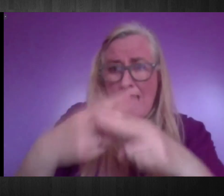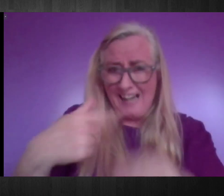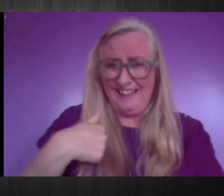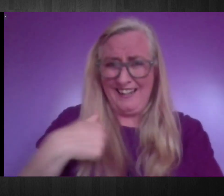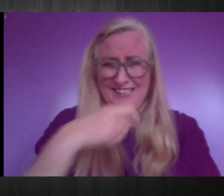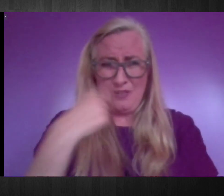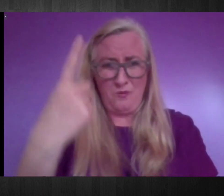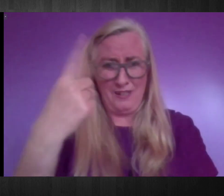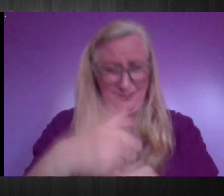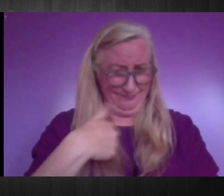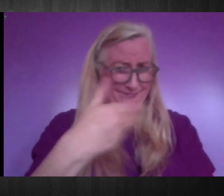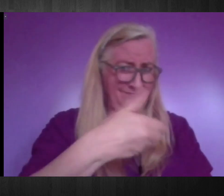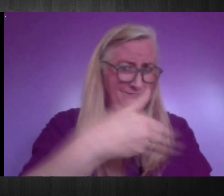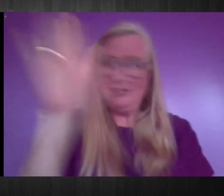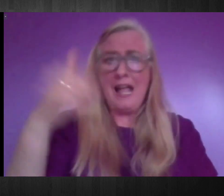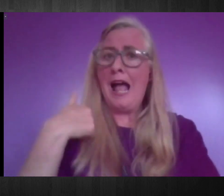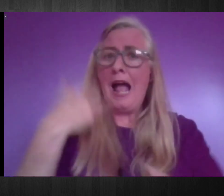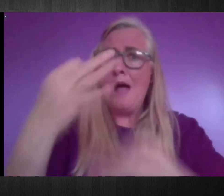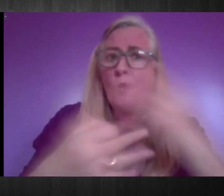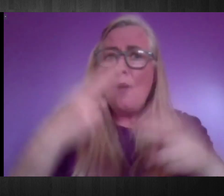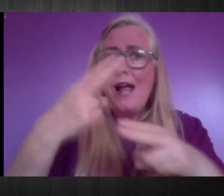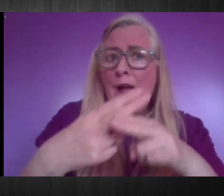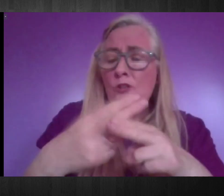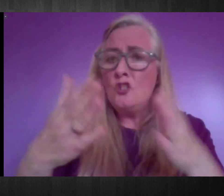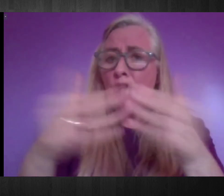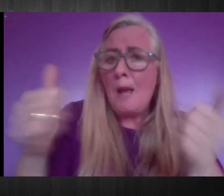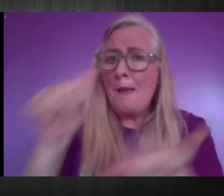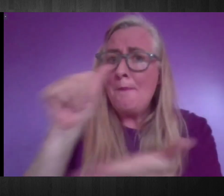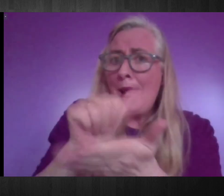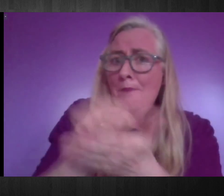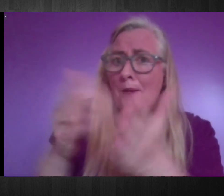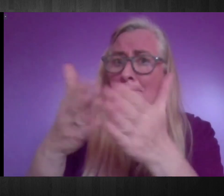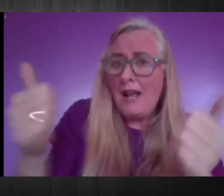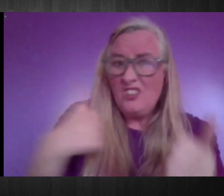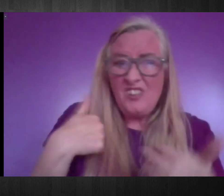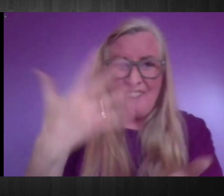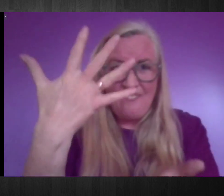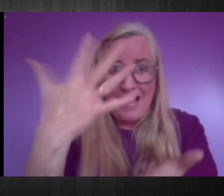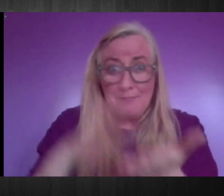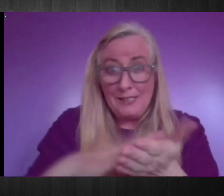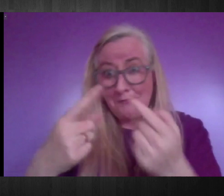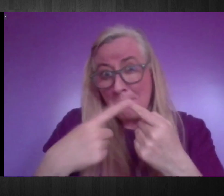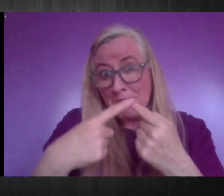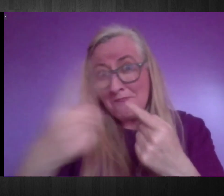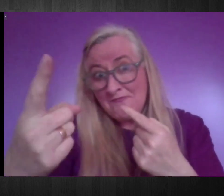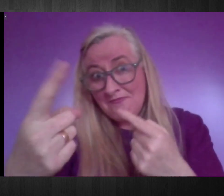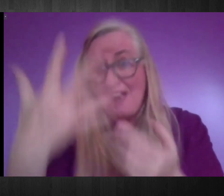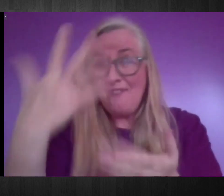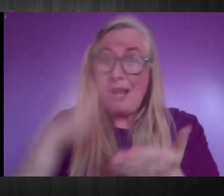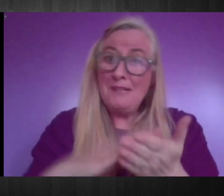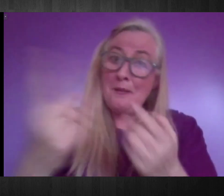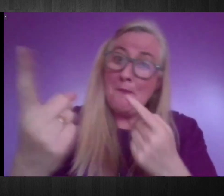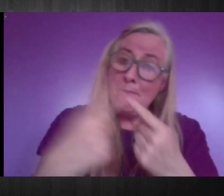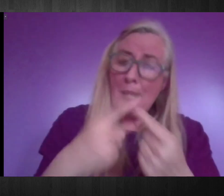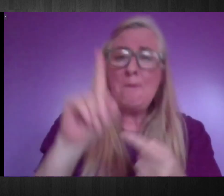hey, I'm going up to the shop to get me paper. So I went there five minutes up the road and five minutes back and down, but what I'm